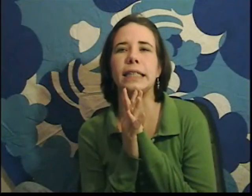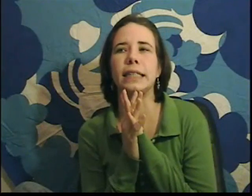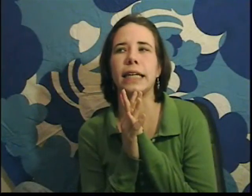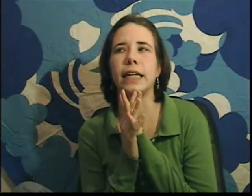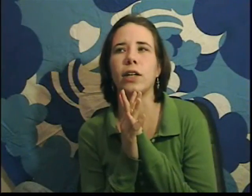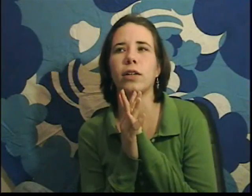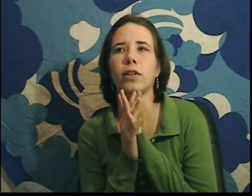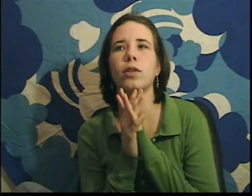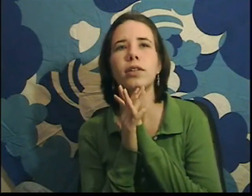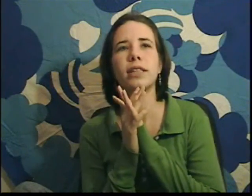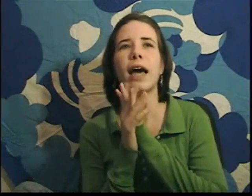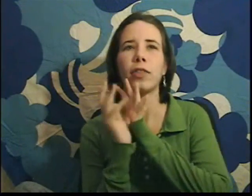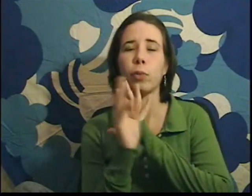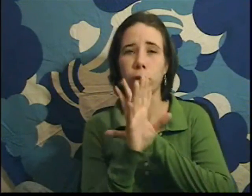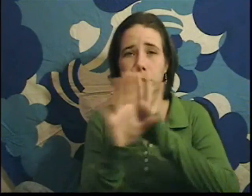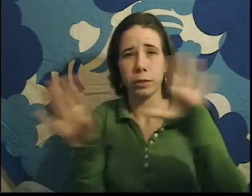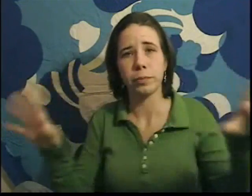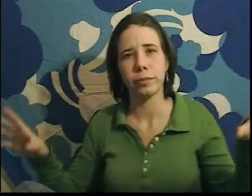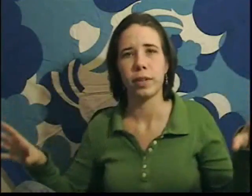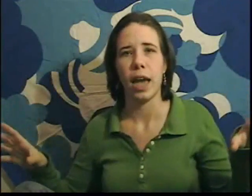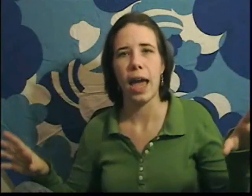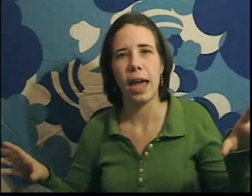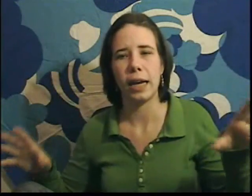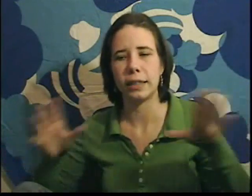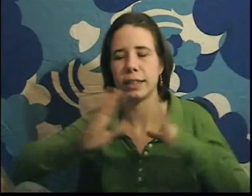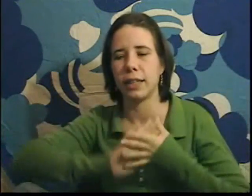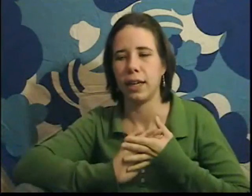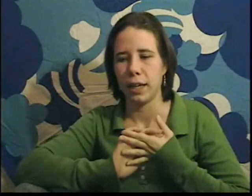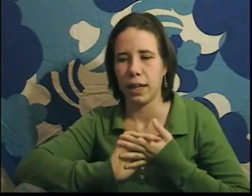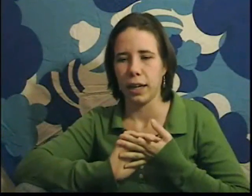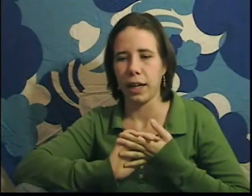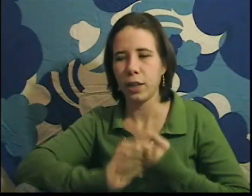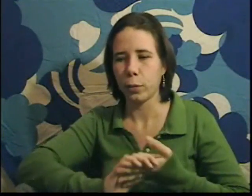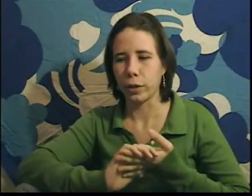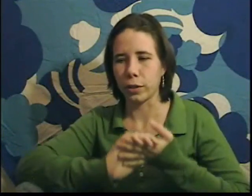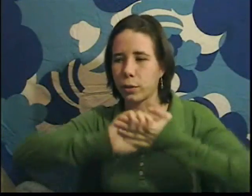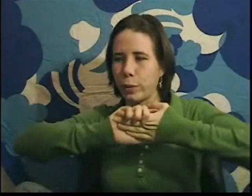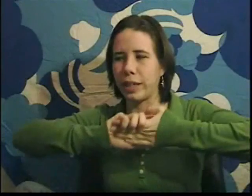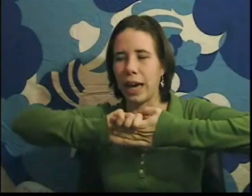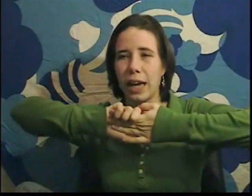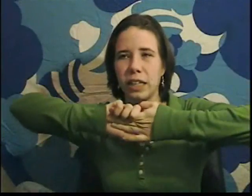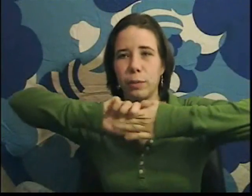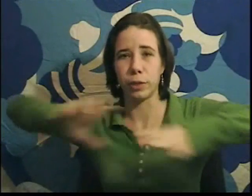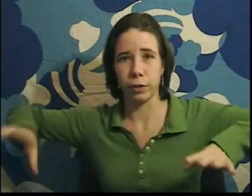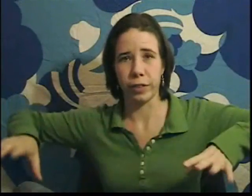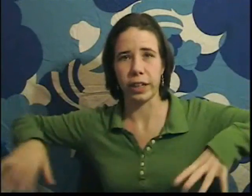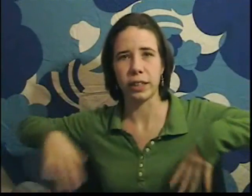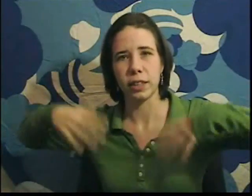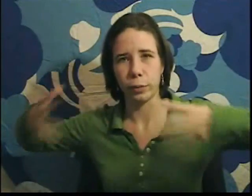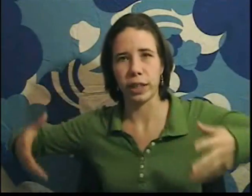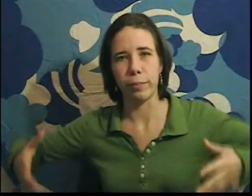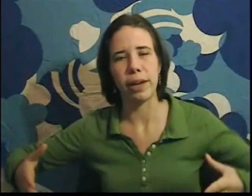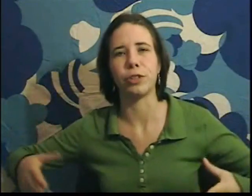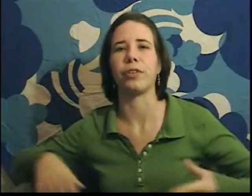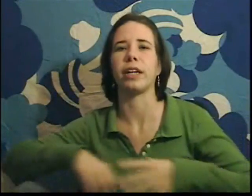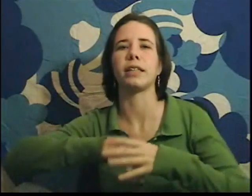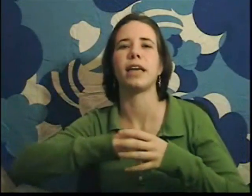it looks at the world, and in the world we can observe things and we can measure things,